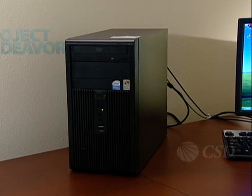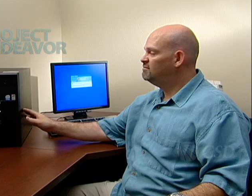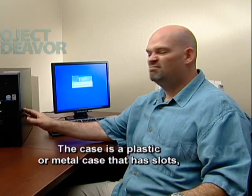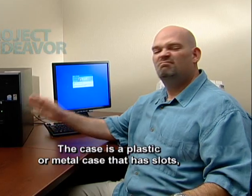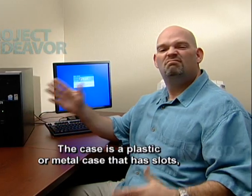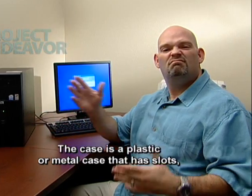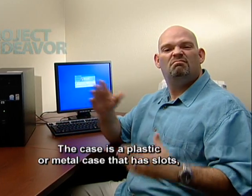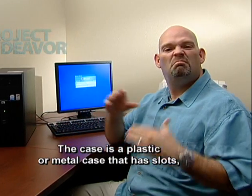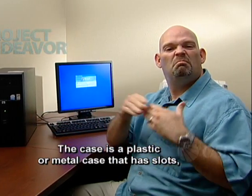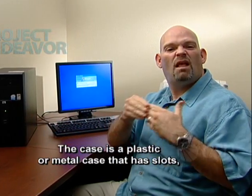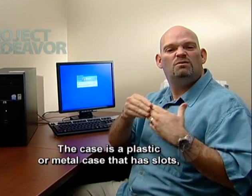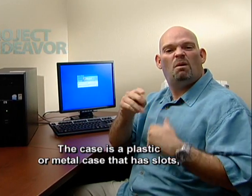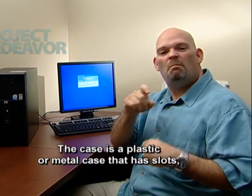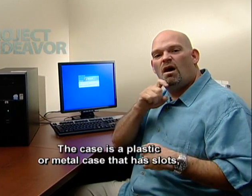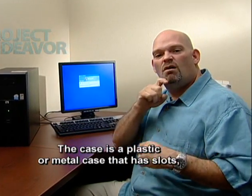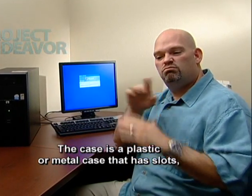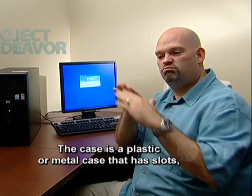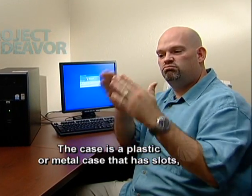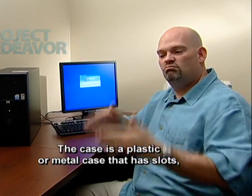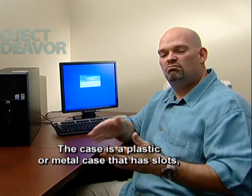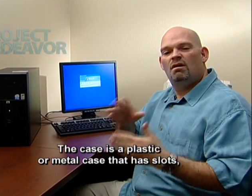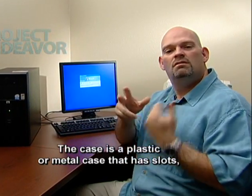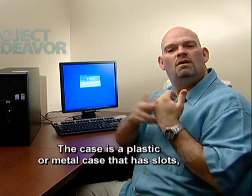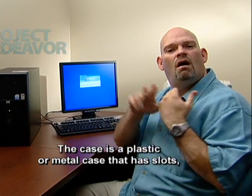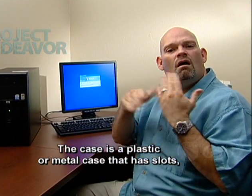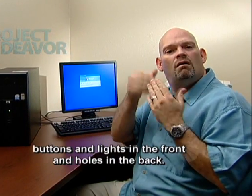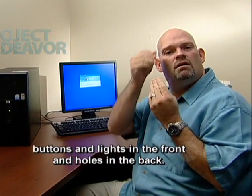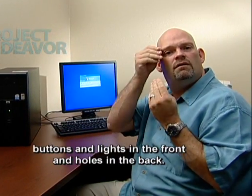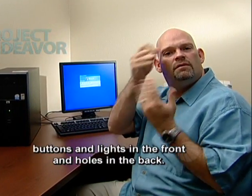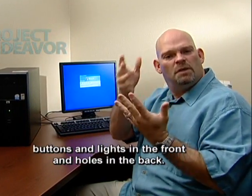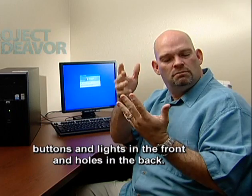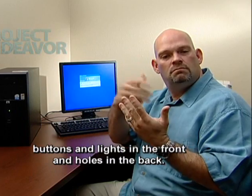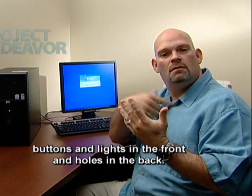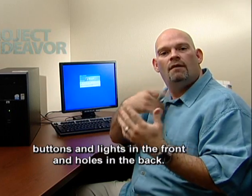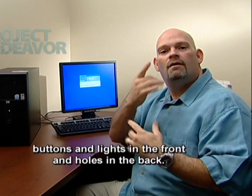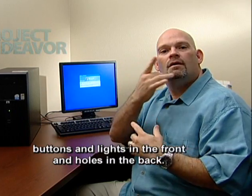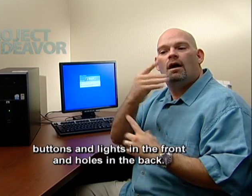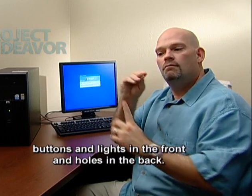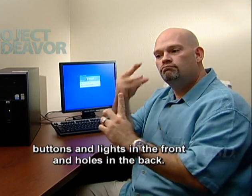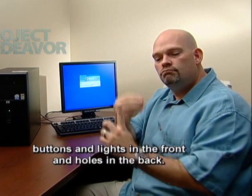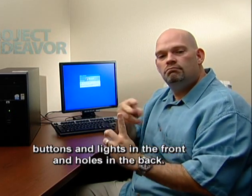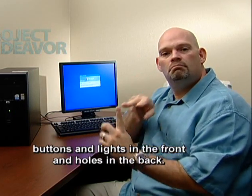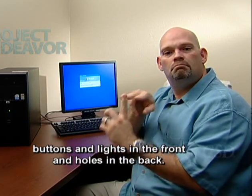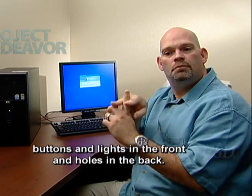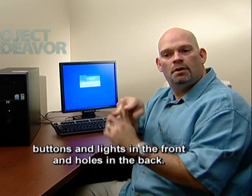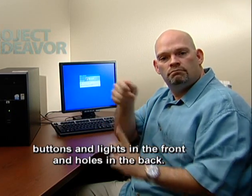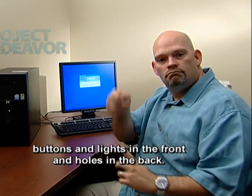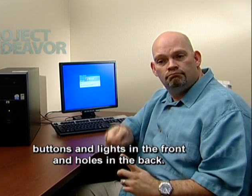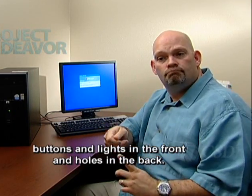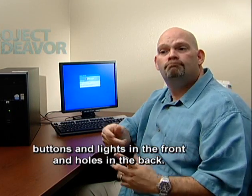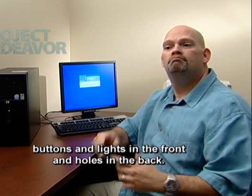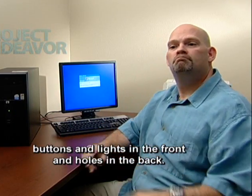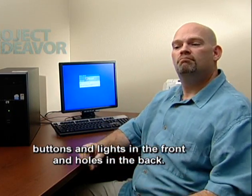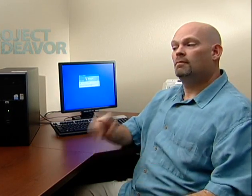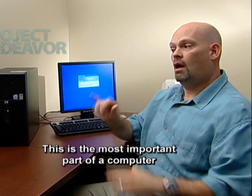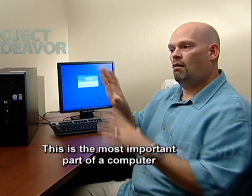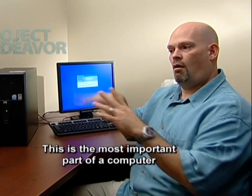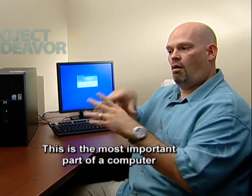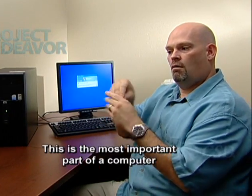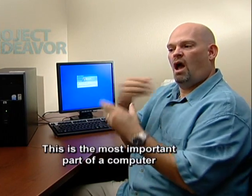The case is a plastic or metal case that has slots, buttons, and lights in the front and holes in the back. This is the most